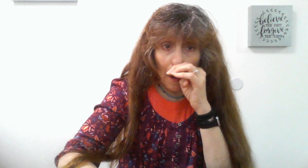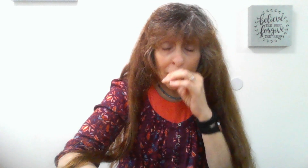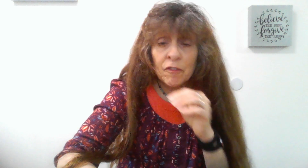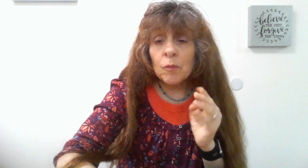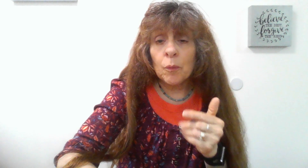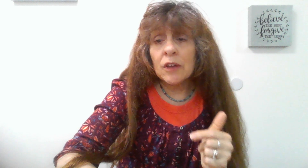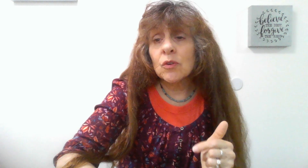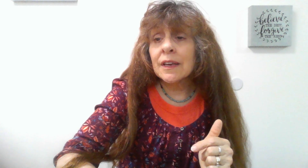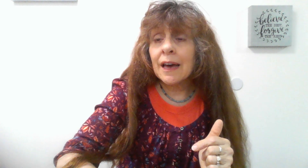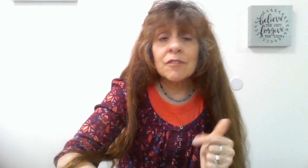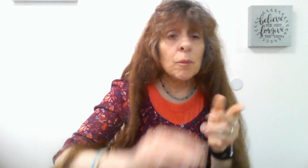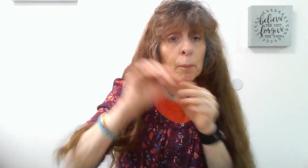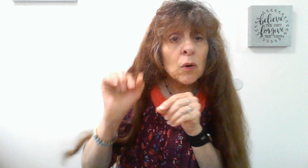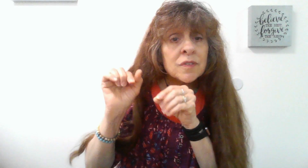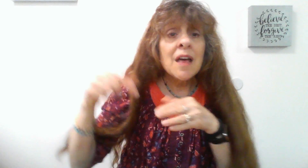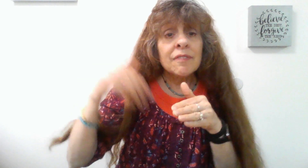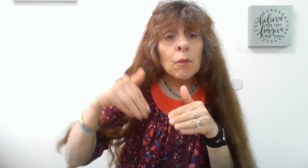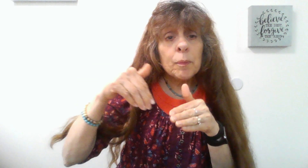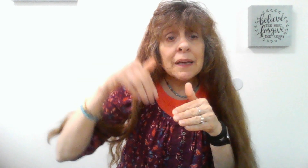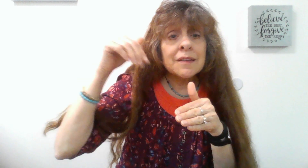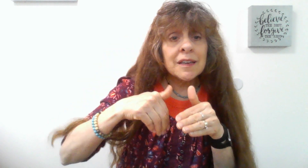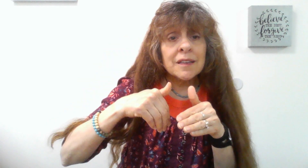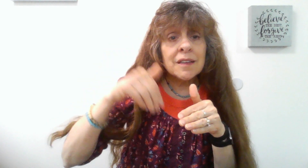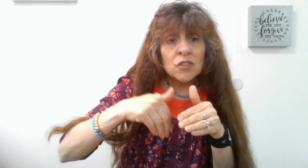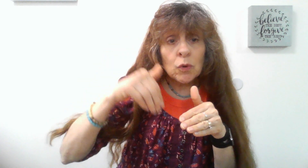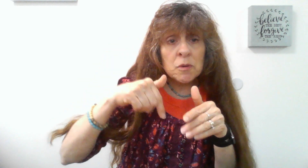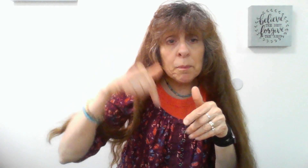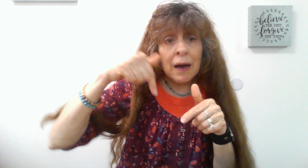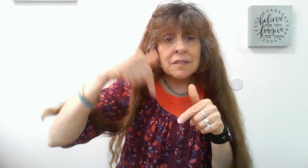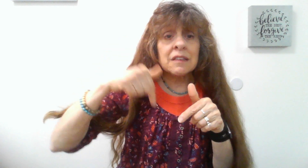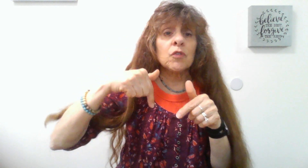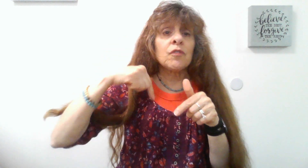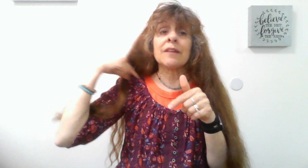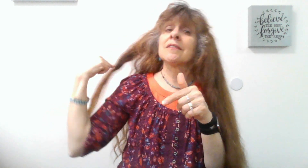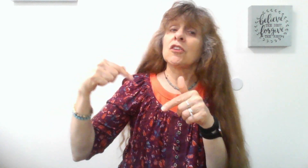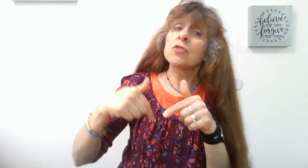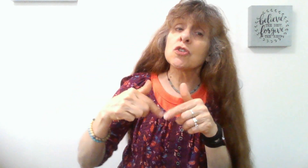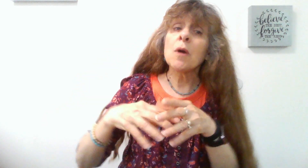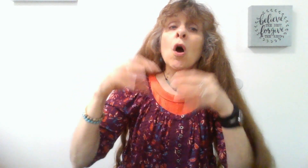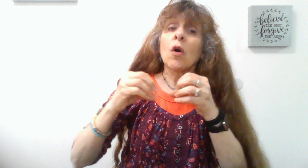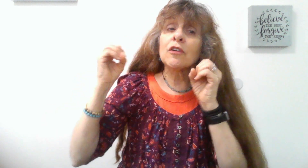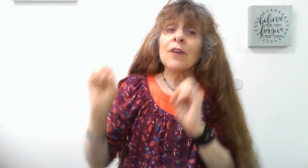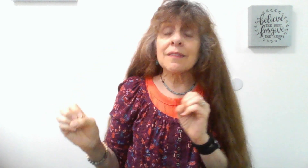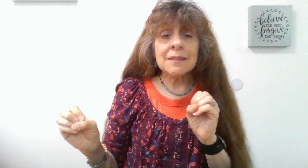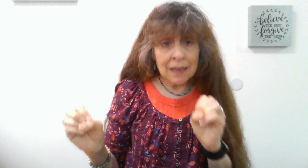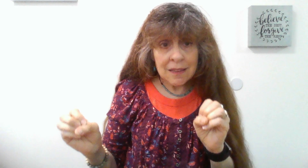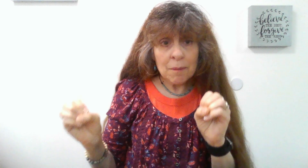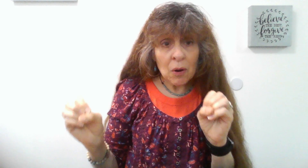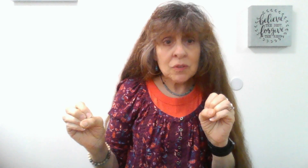off from what you can get from the post that will be linked in the description box because you'll find this on YouTube or you'll find this in the post